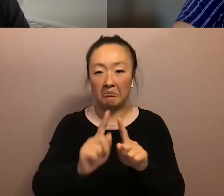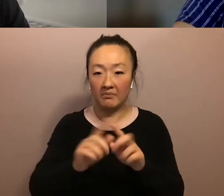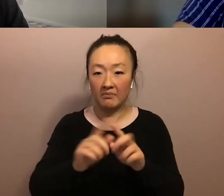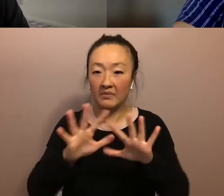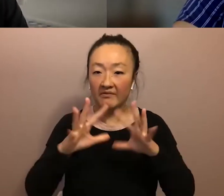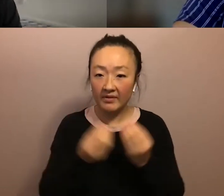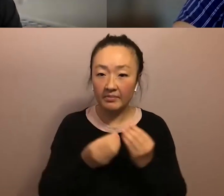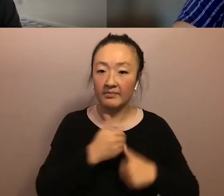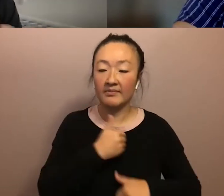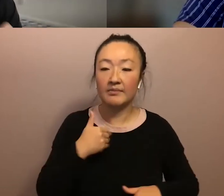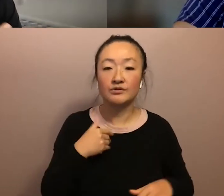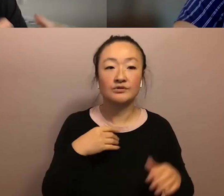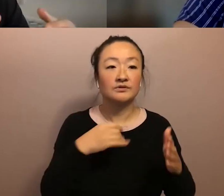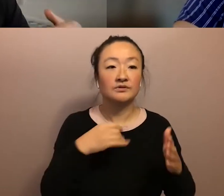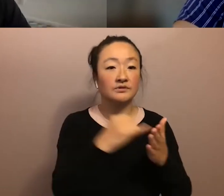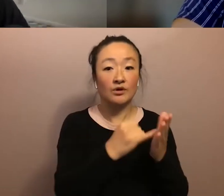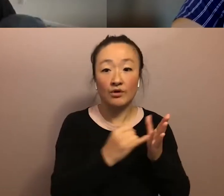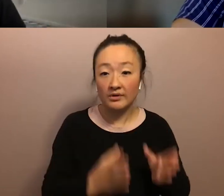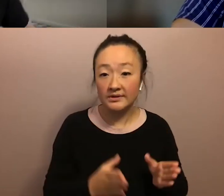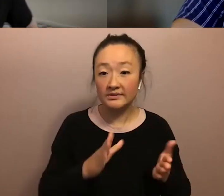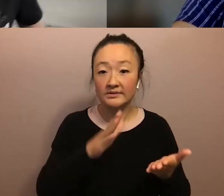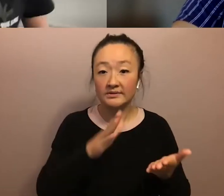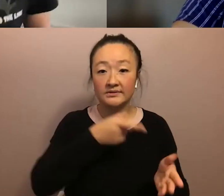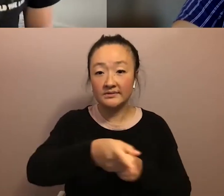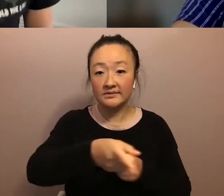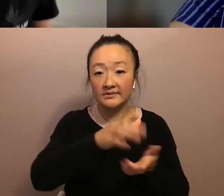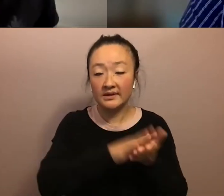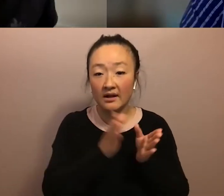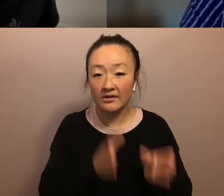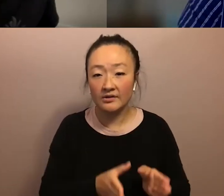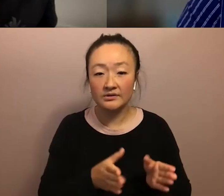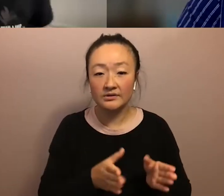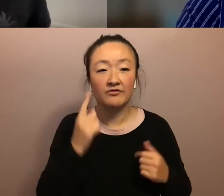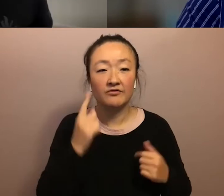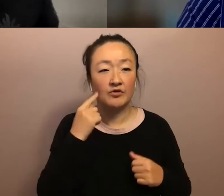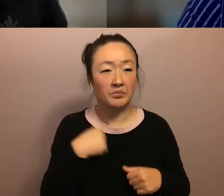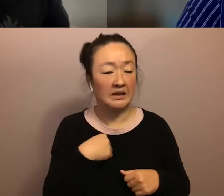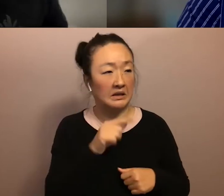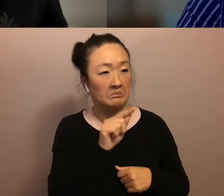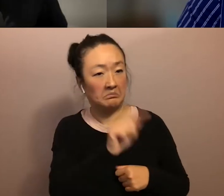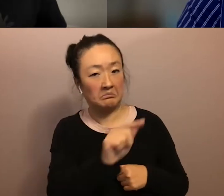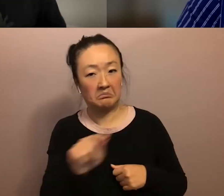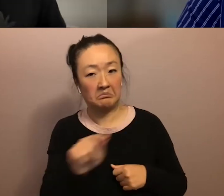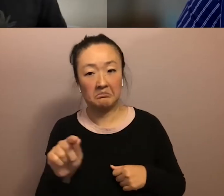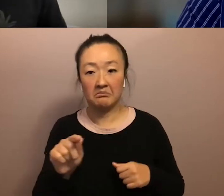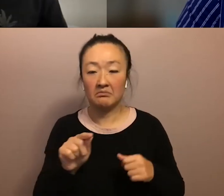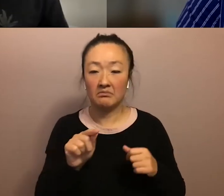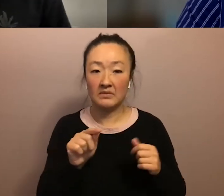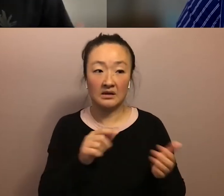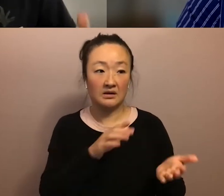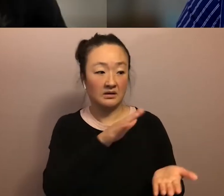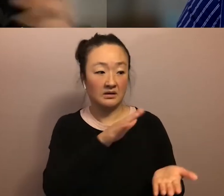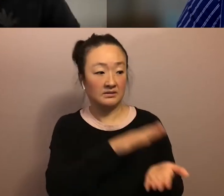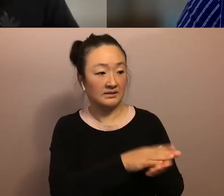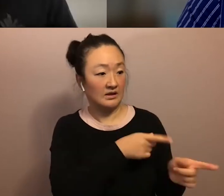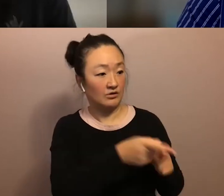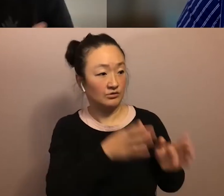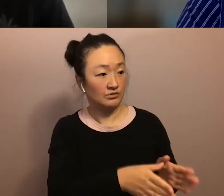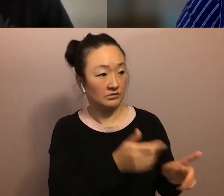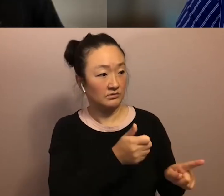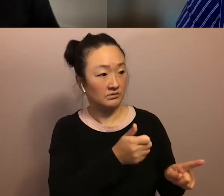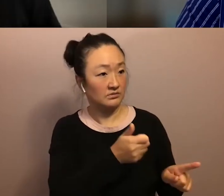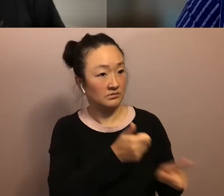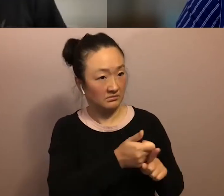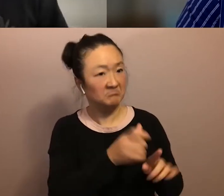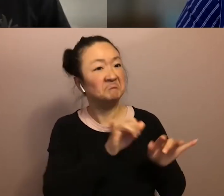artists. And how to me, they, there weren't any examples of scholars who weren't artists growing up. So I actually thought it